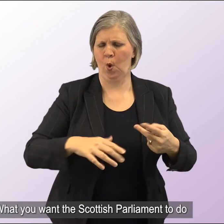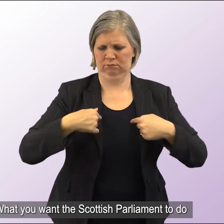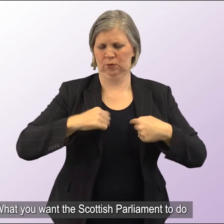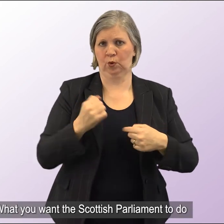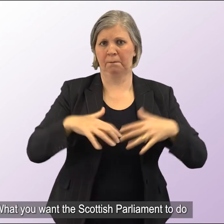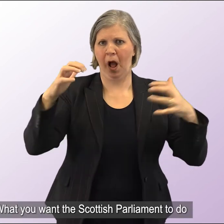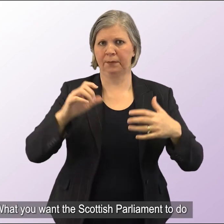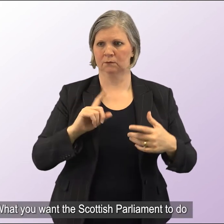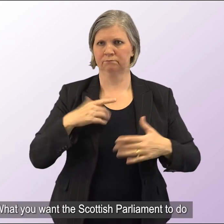Parliament to do.